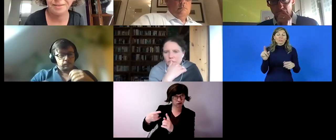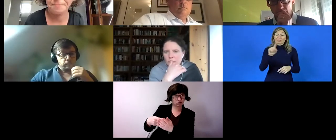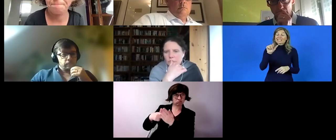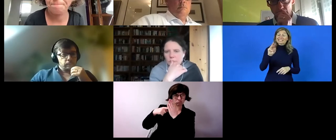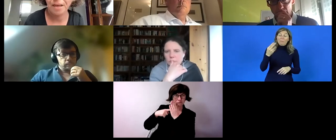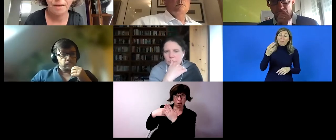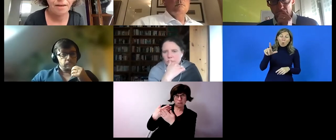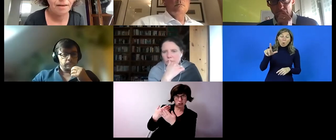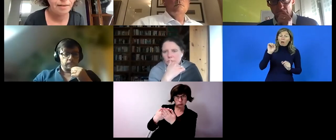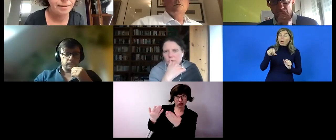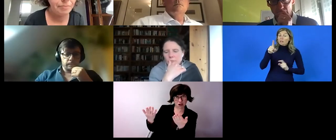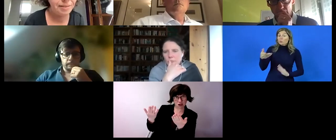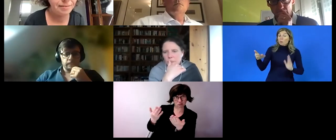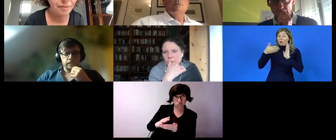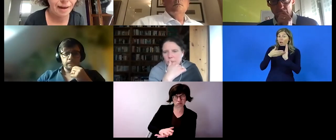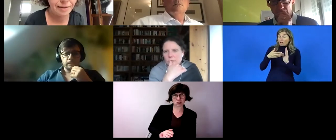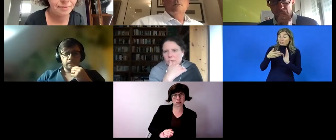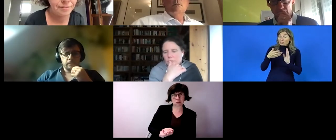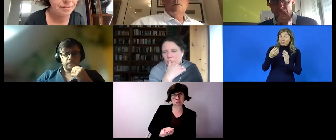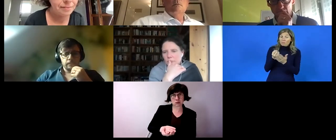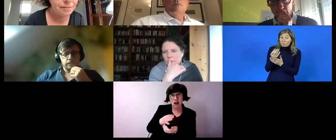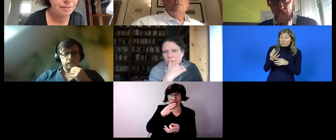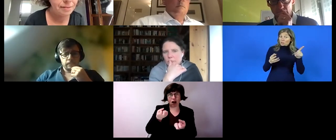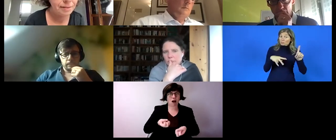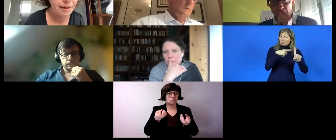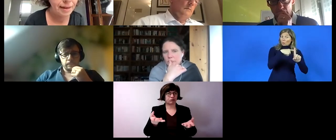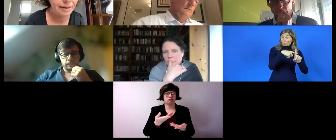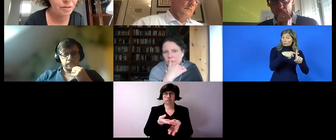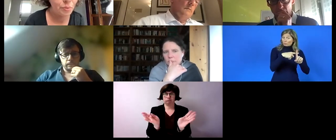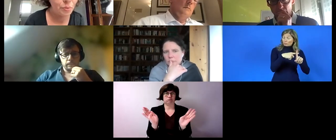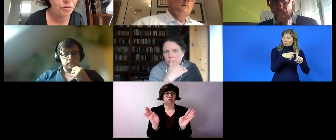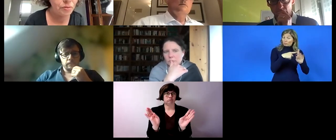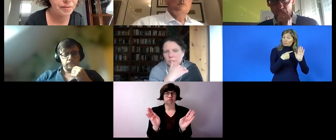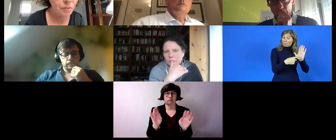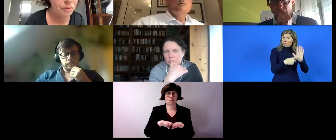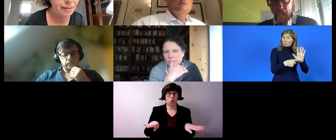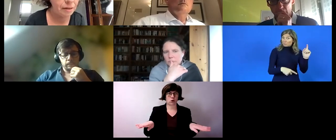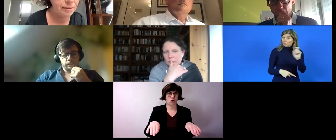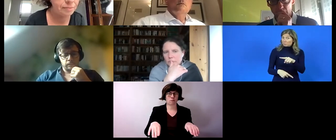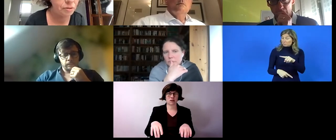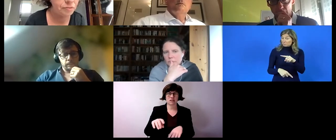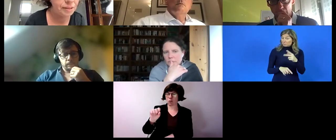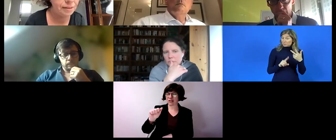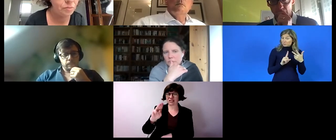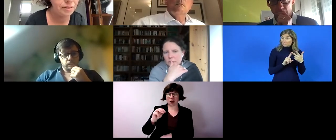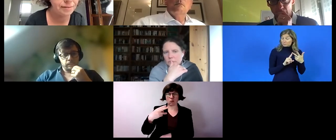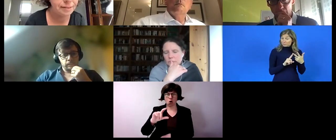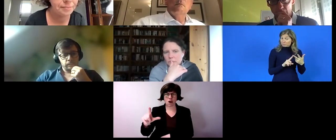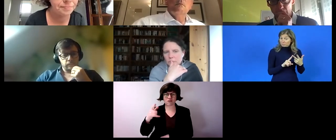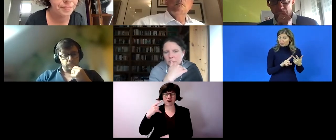positive example that's the question and i would like to